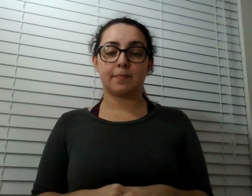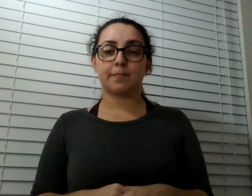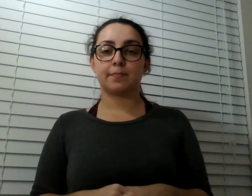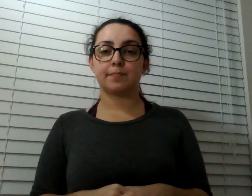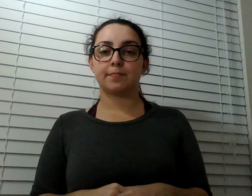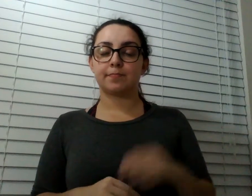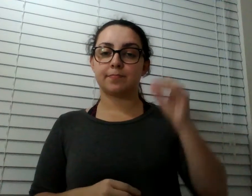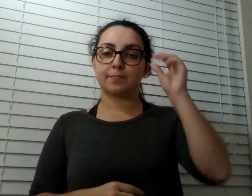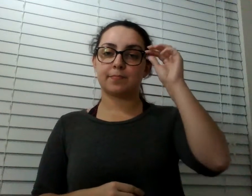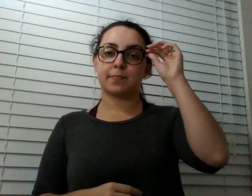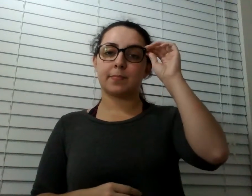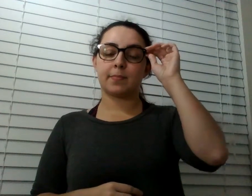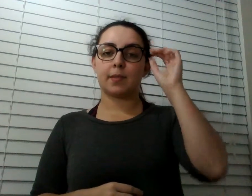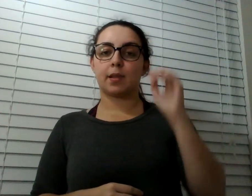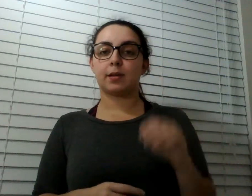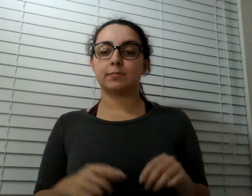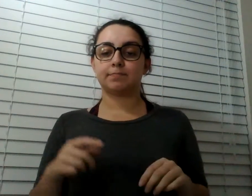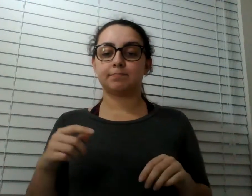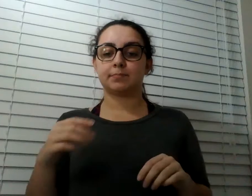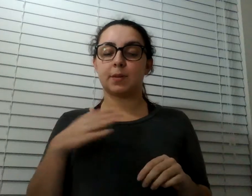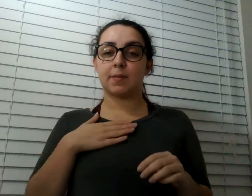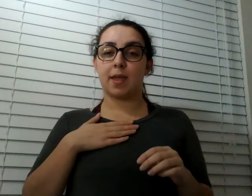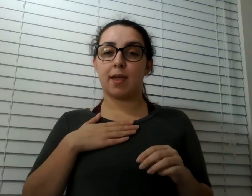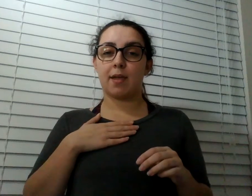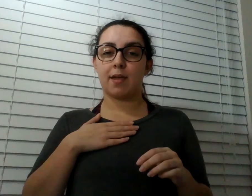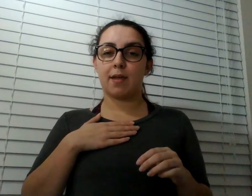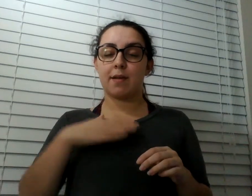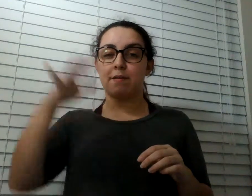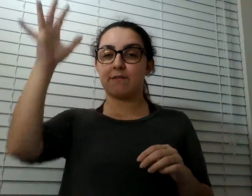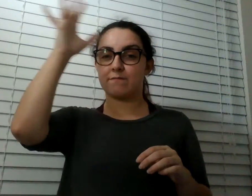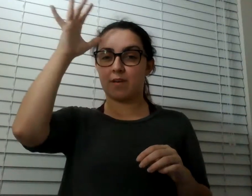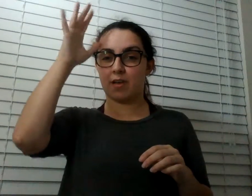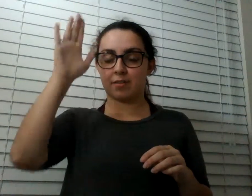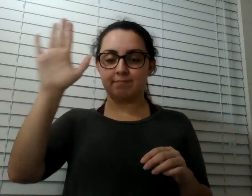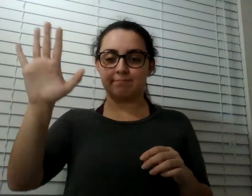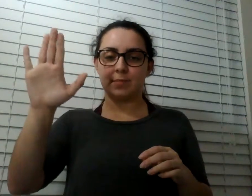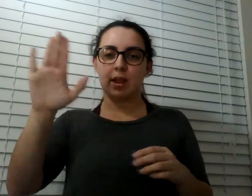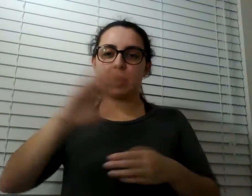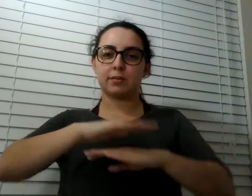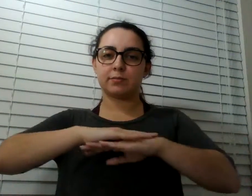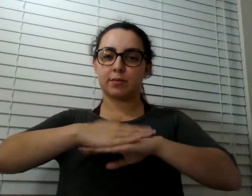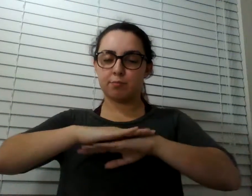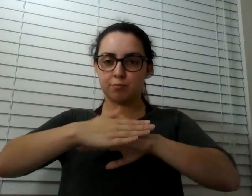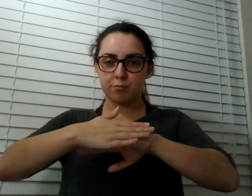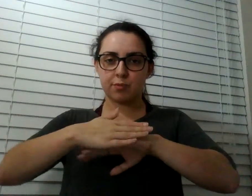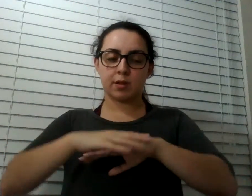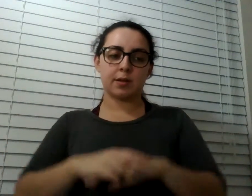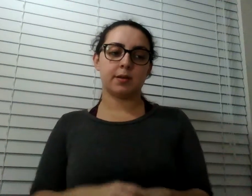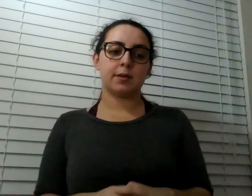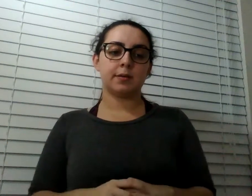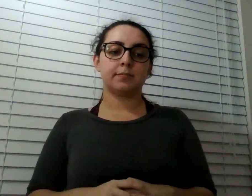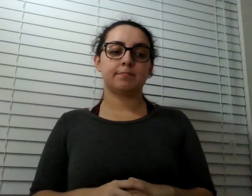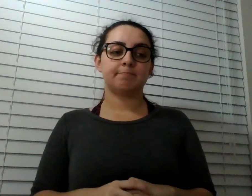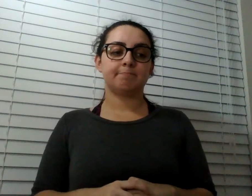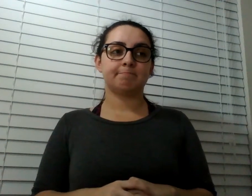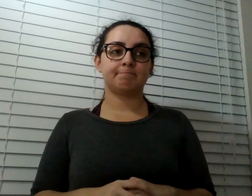ripping them up. This is my father's, one of my father's computers. And this week, it's three years since the